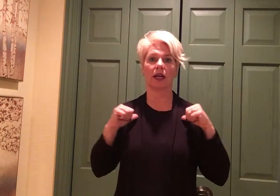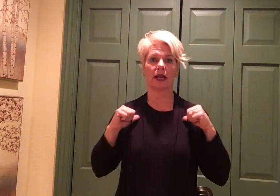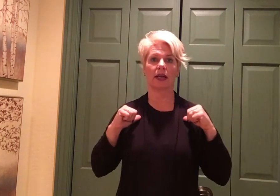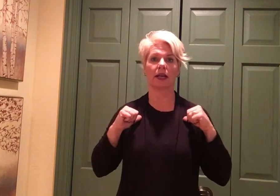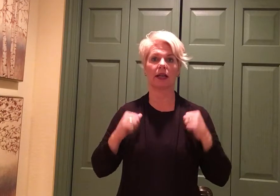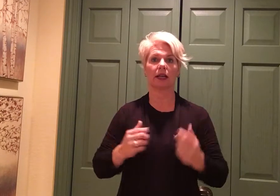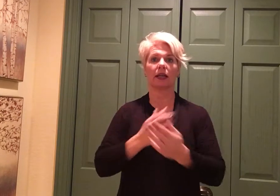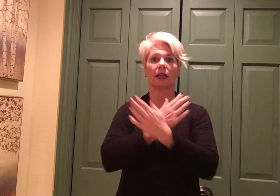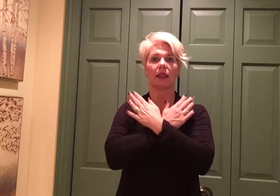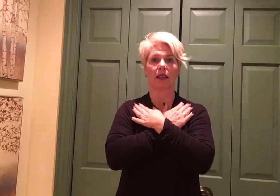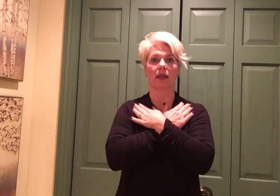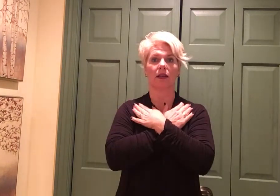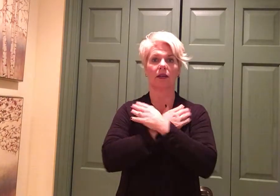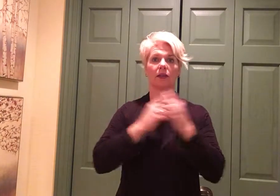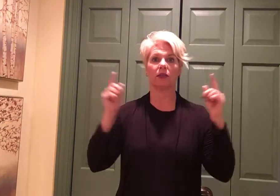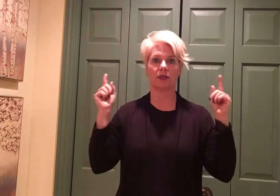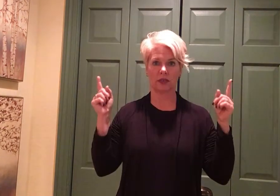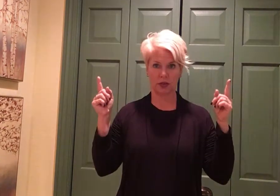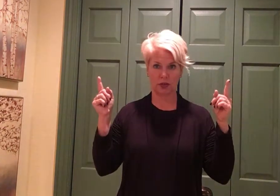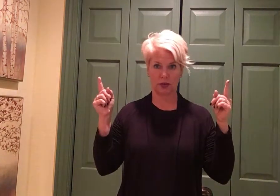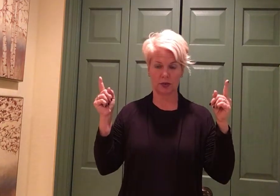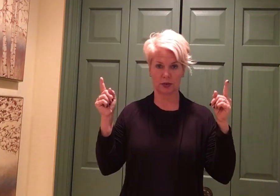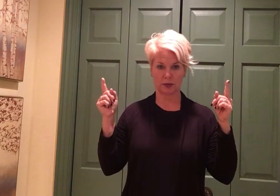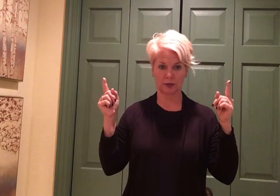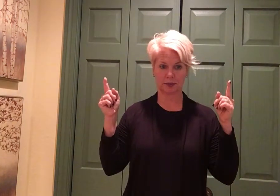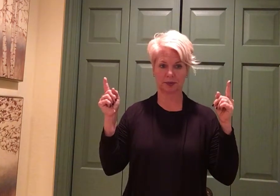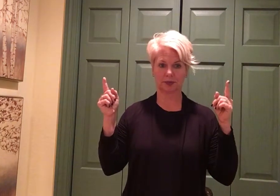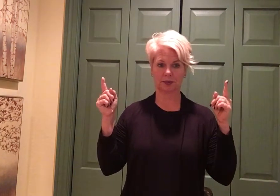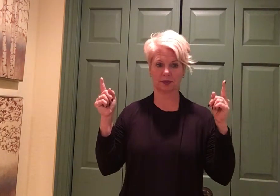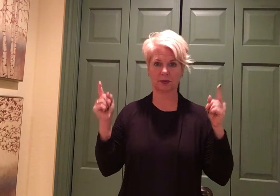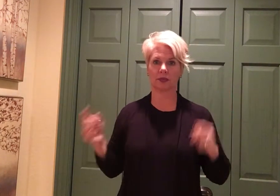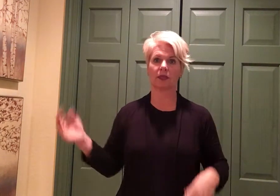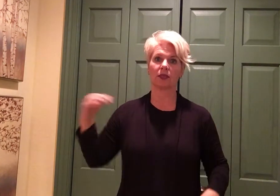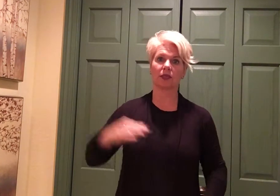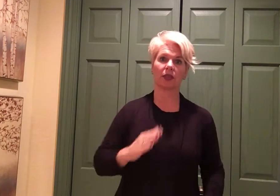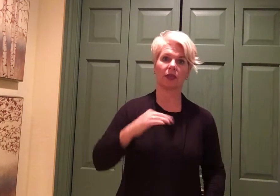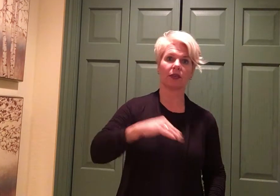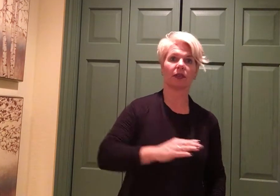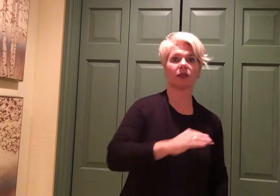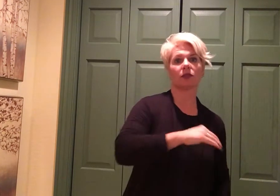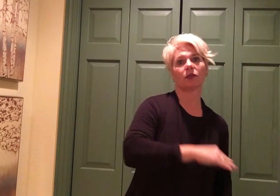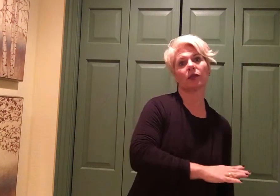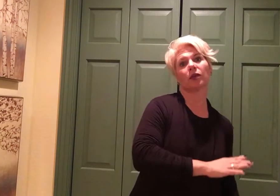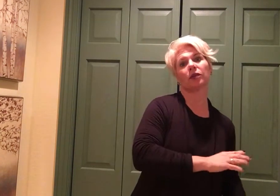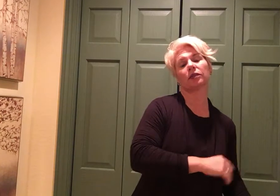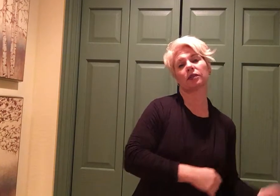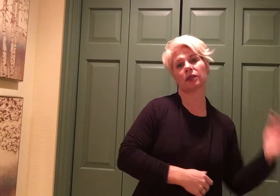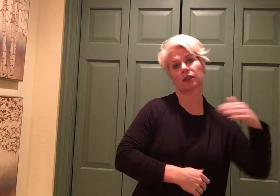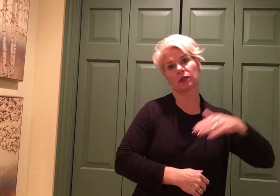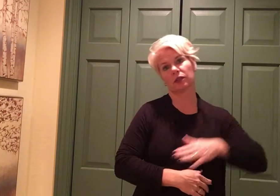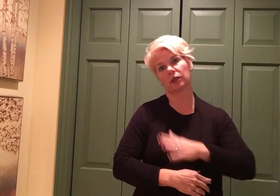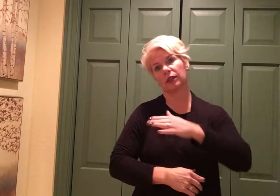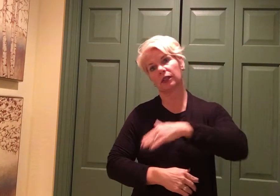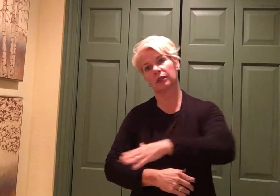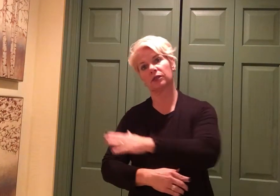I love you. Charlotte's rose, the sweetest